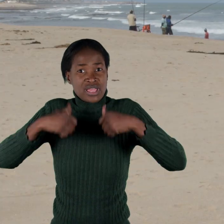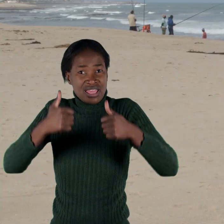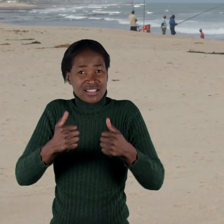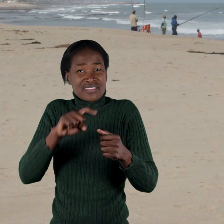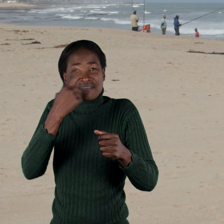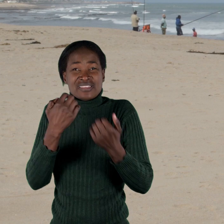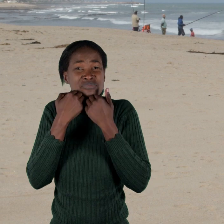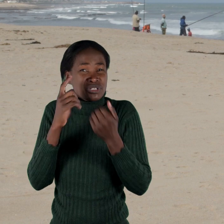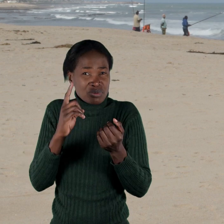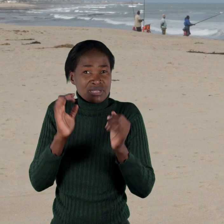depends upon it.